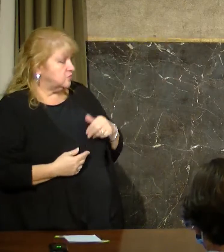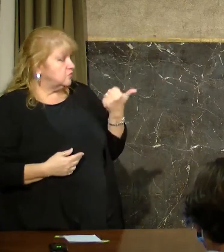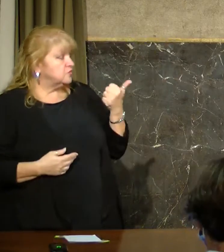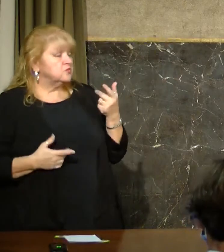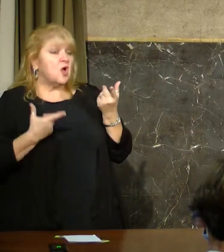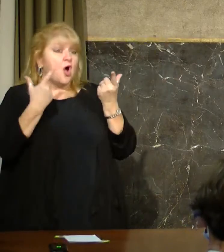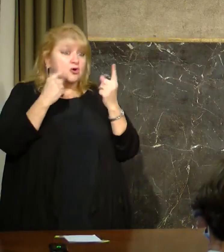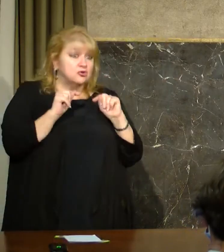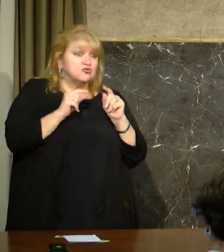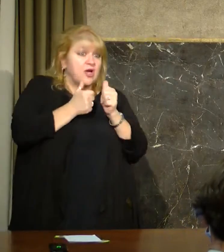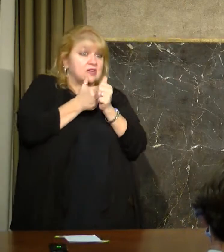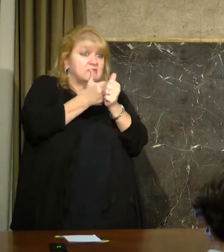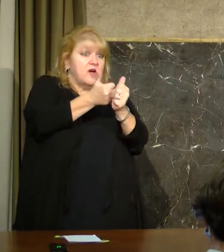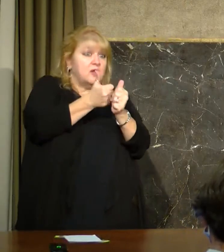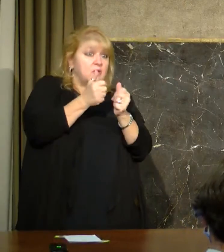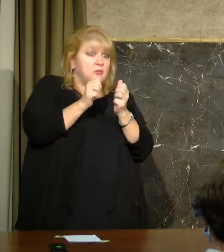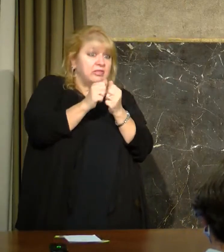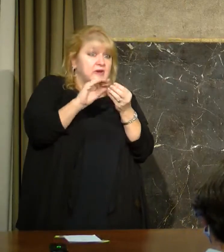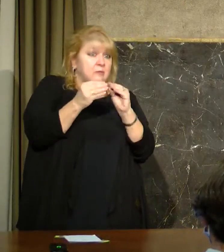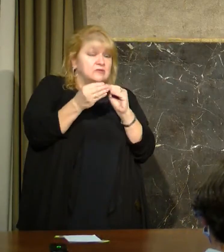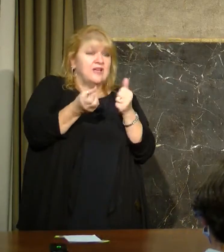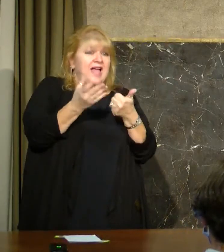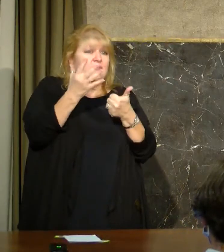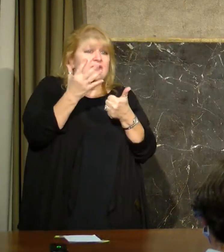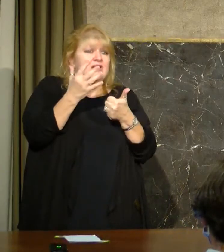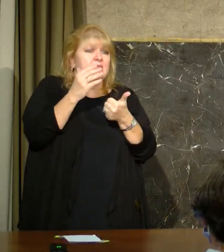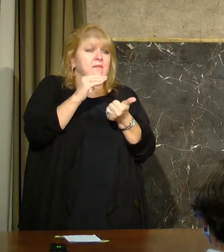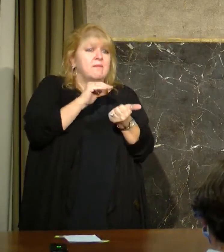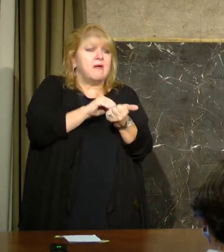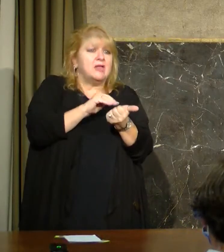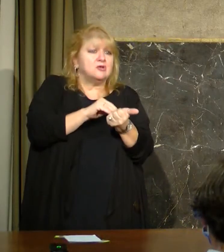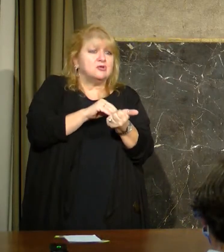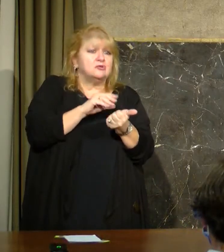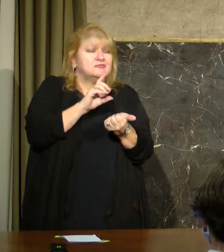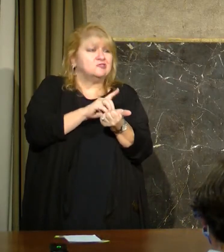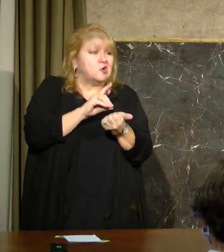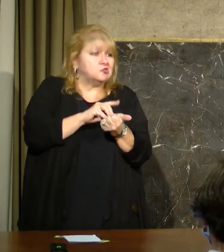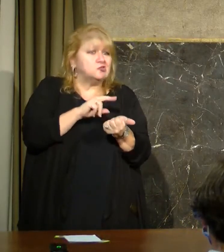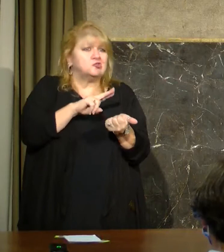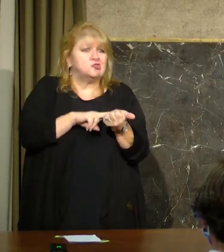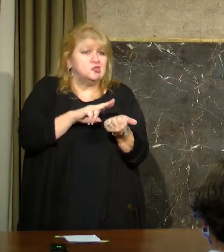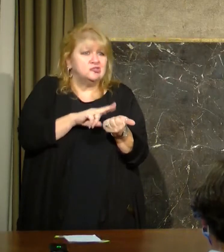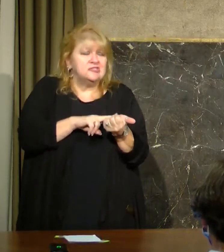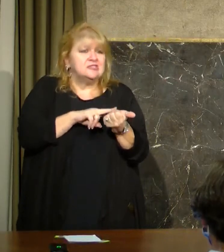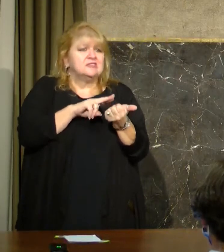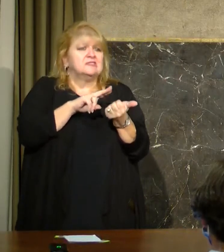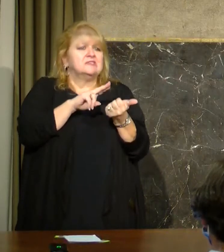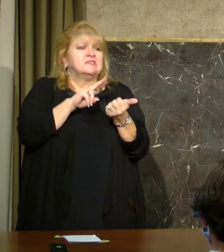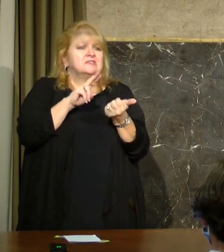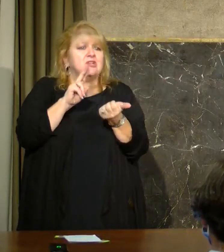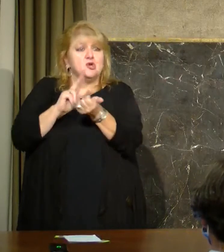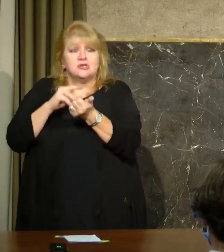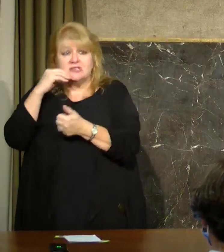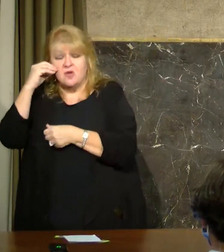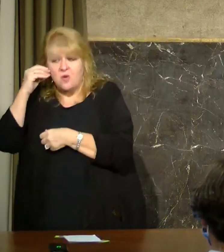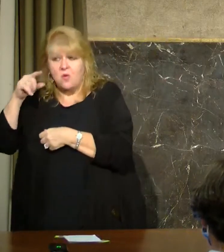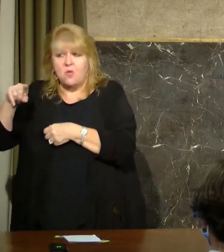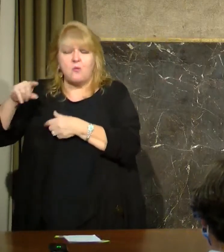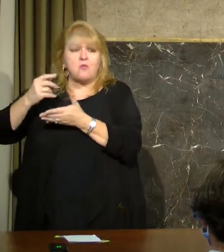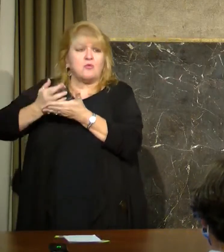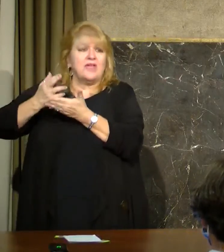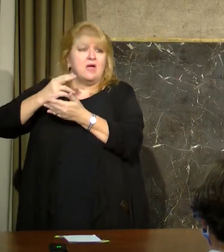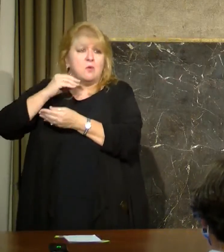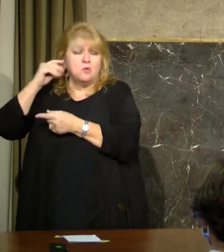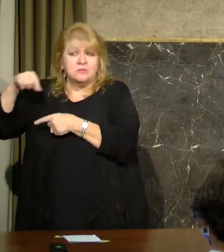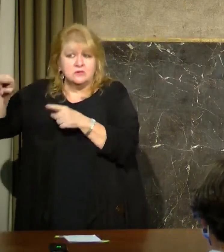trying to track that to determine how effective the rollout into these areas is? We are. One of the things that we asked